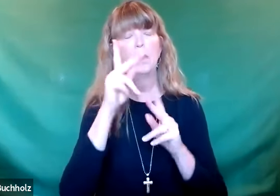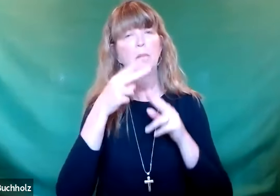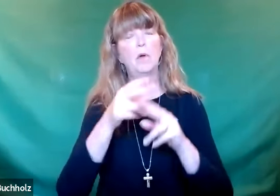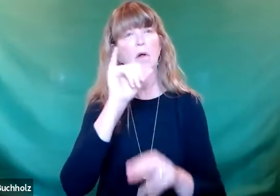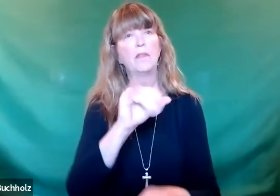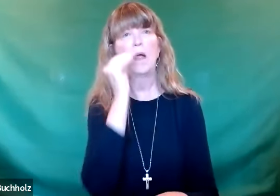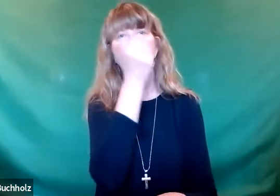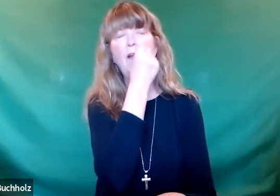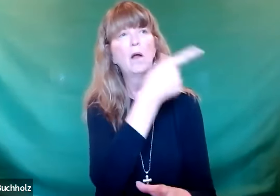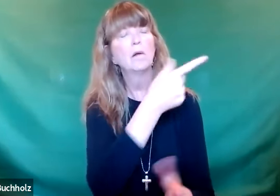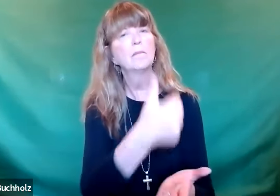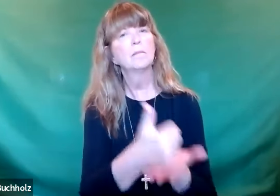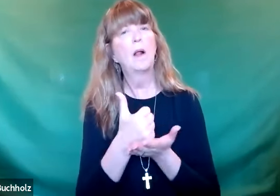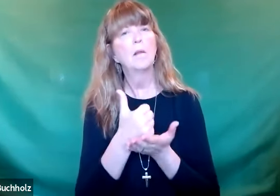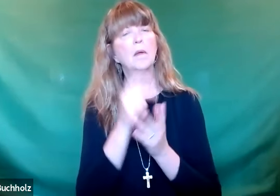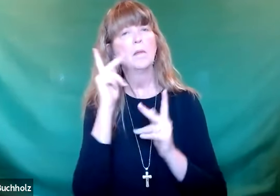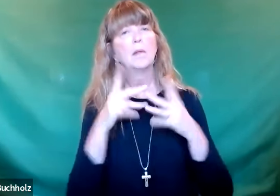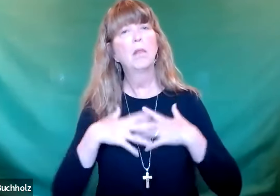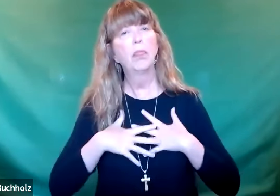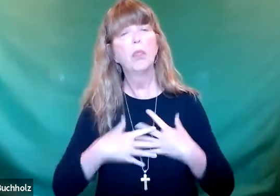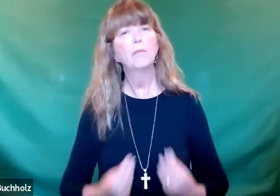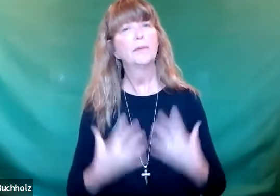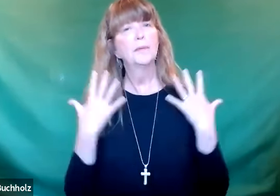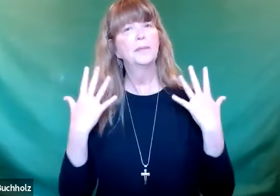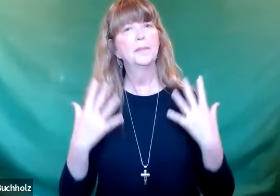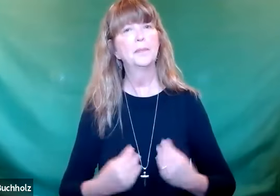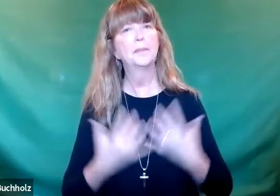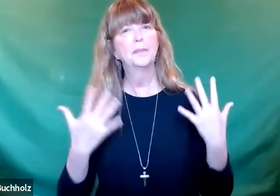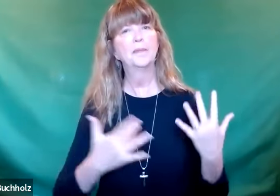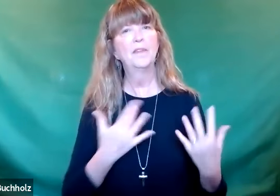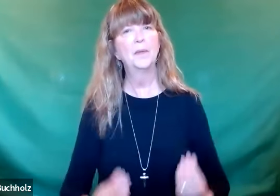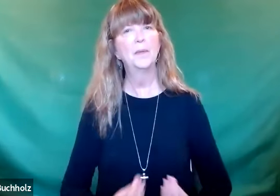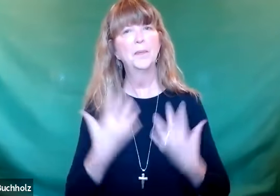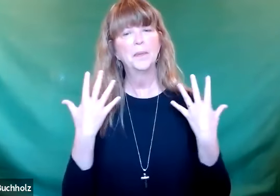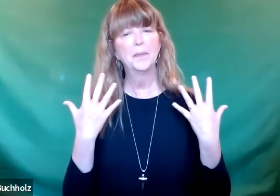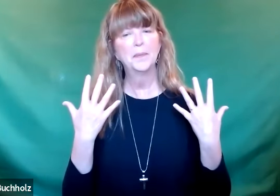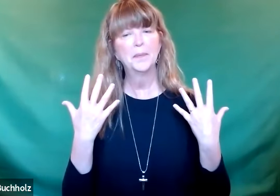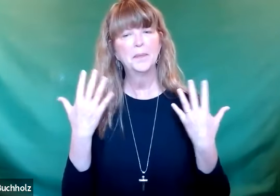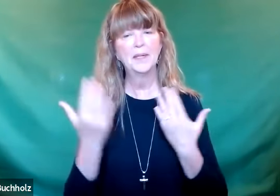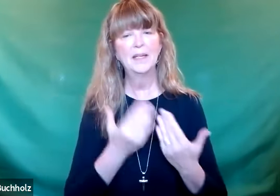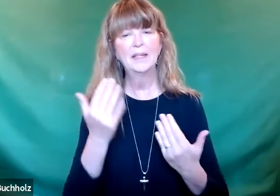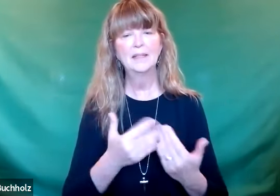Sunflowers can grow very tall and they can also help lift people's spirits.